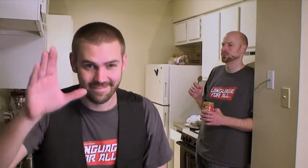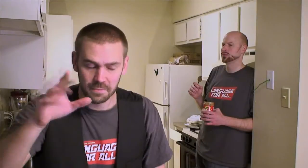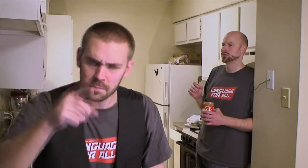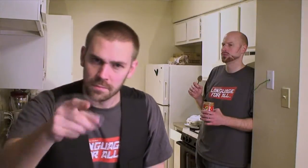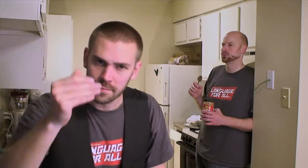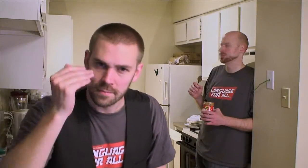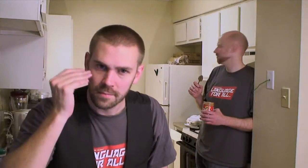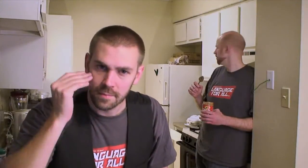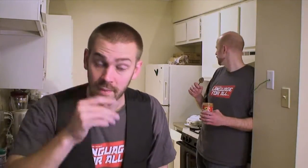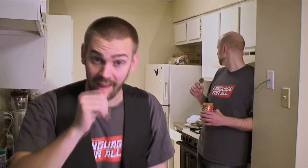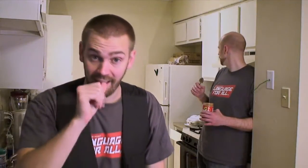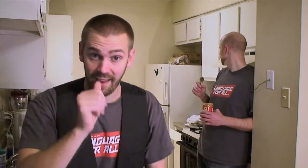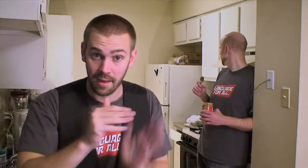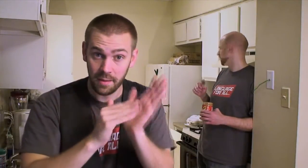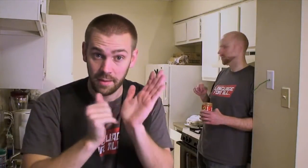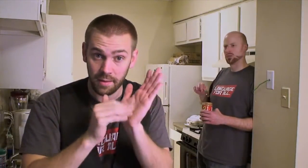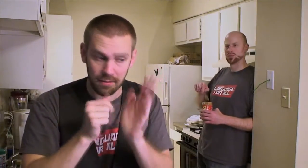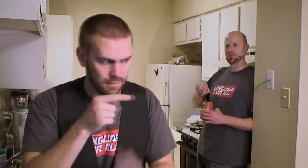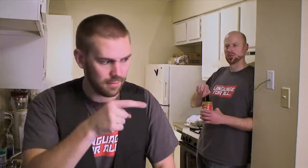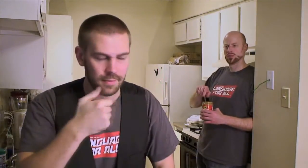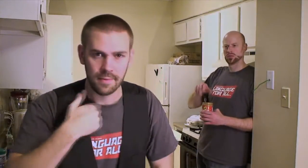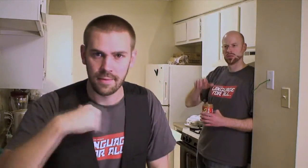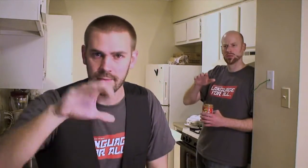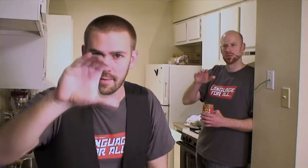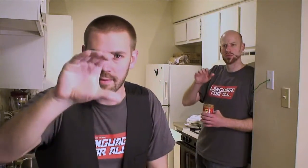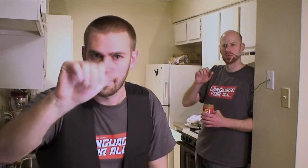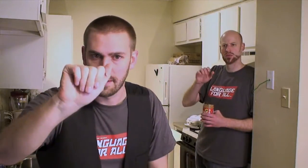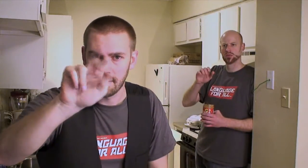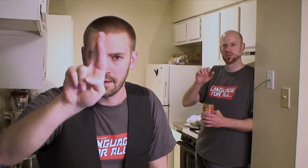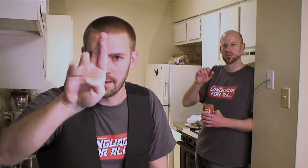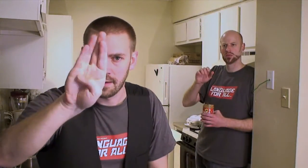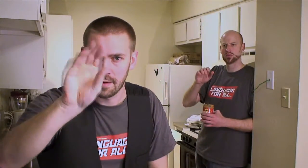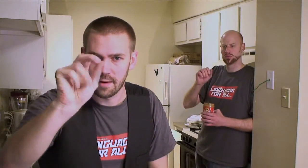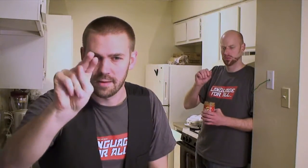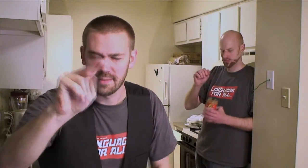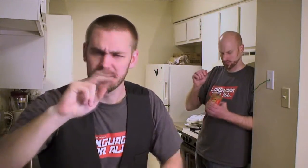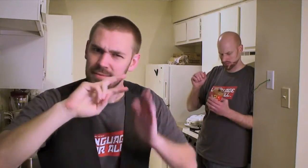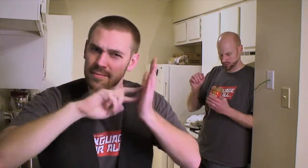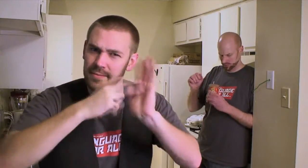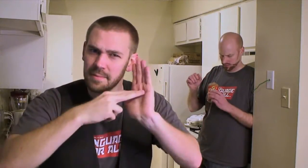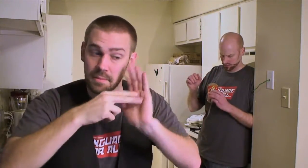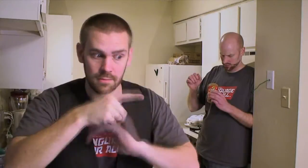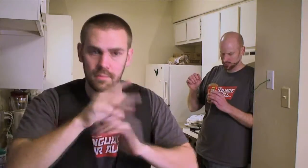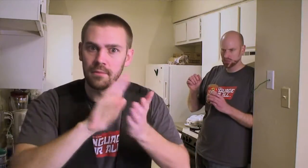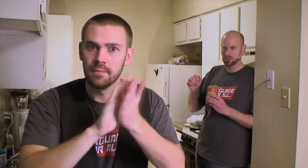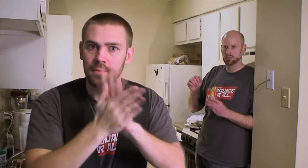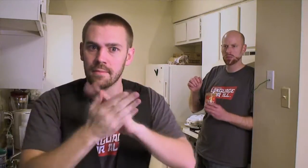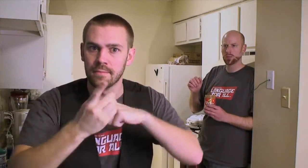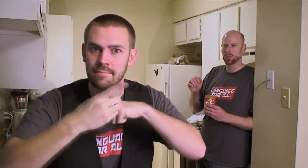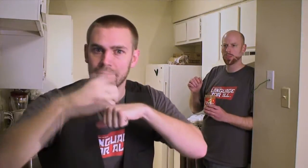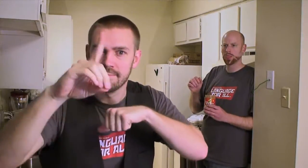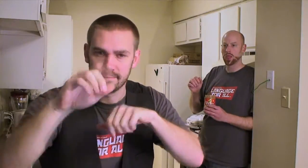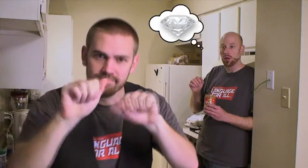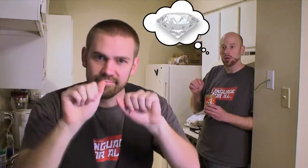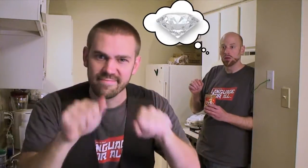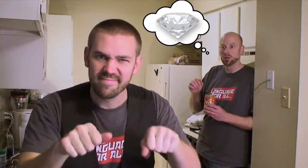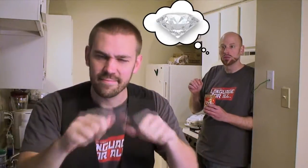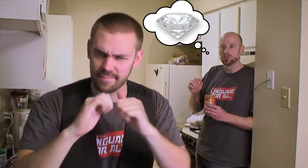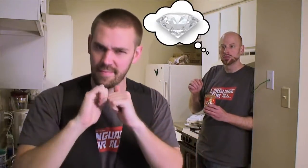Hello! Did you know that peanut butter has carbon in it? So what does that mean? It means that you can change peanut butter